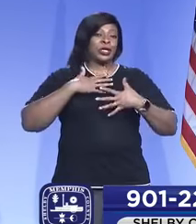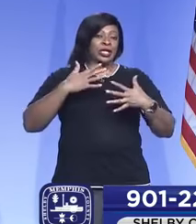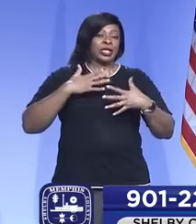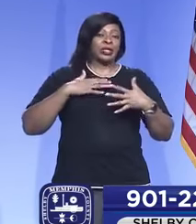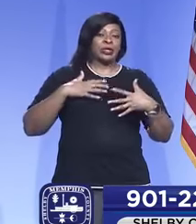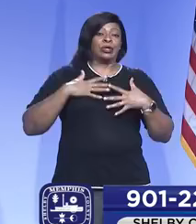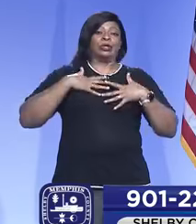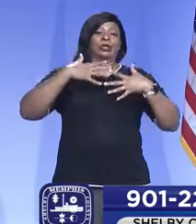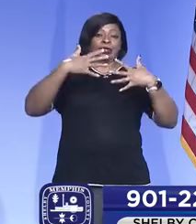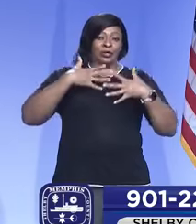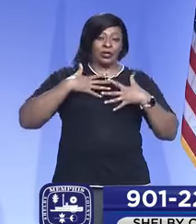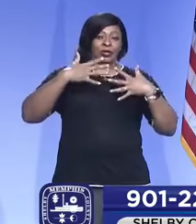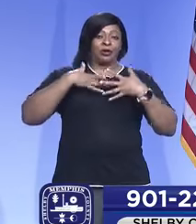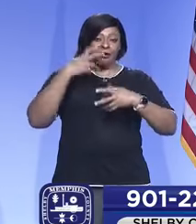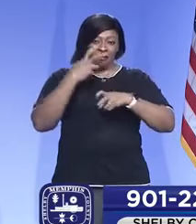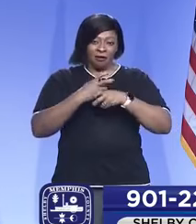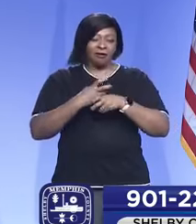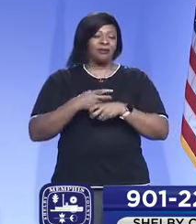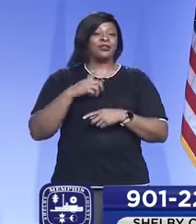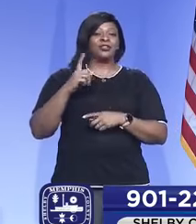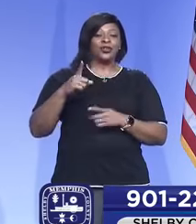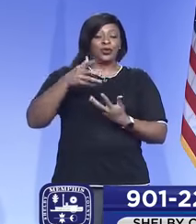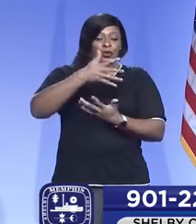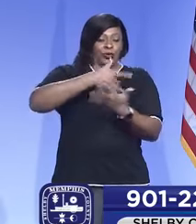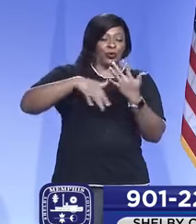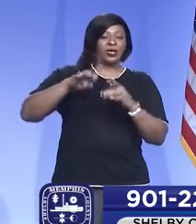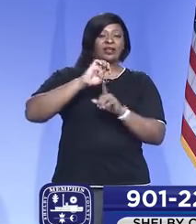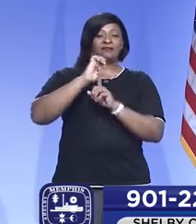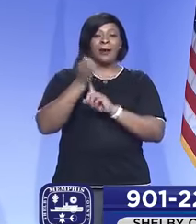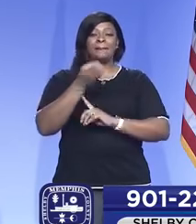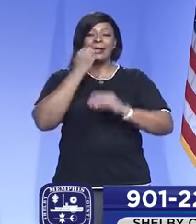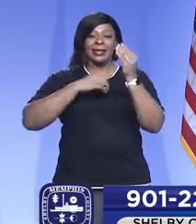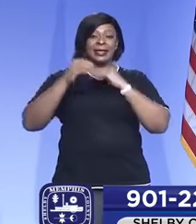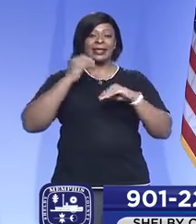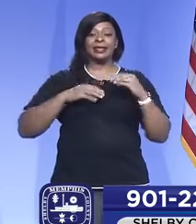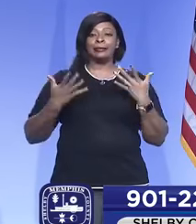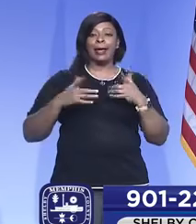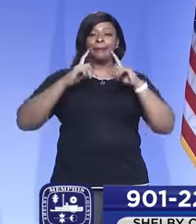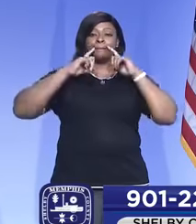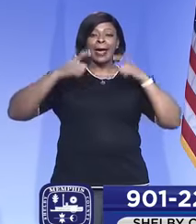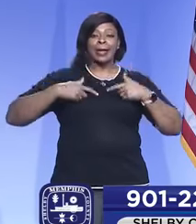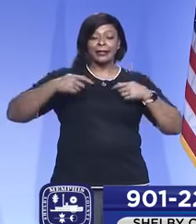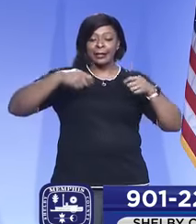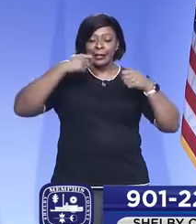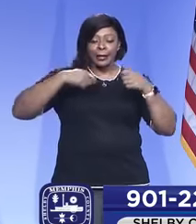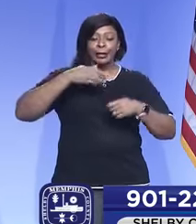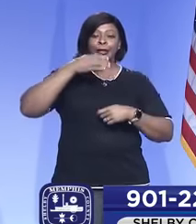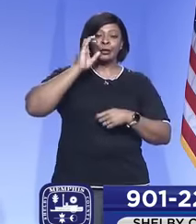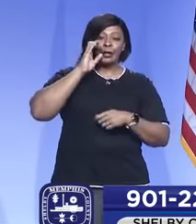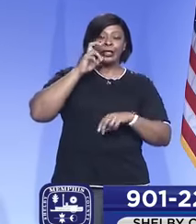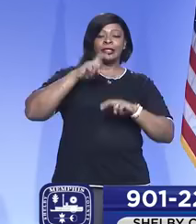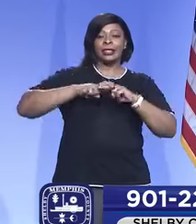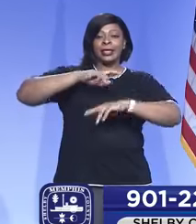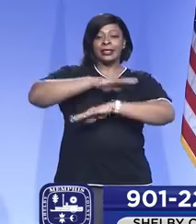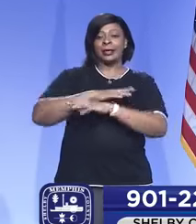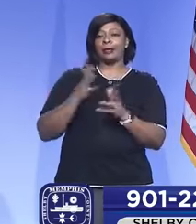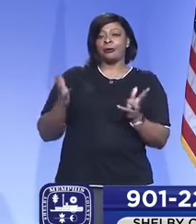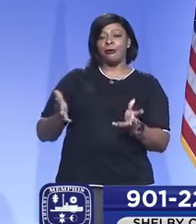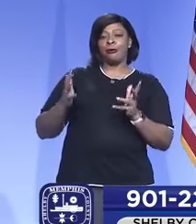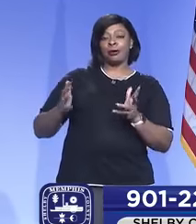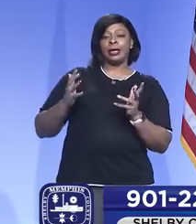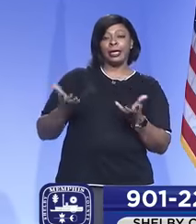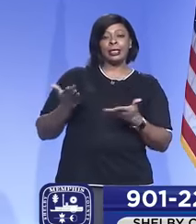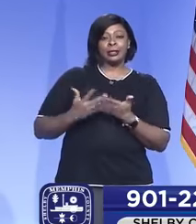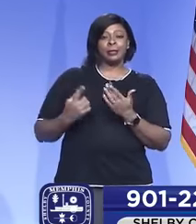you're breathing hard, you're in a social environment eating, you take your mask off so you can eat and drink, but you're sitting at a table and talking with